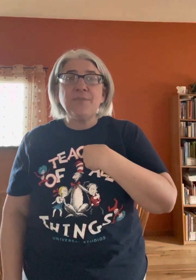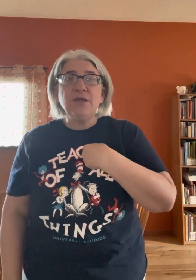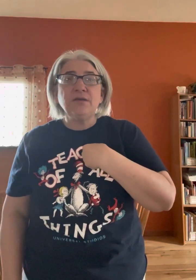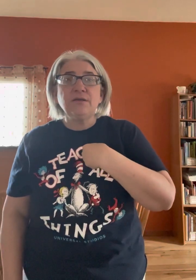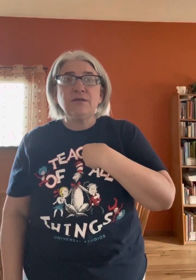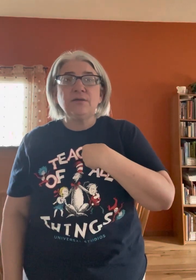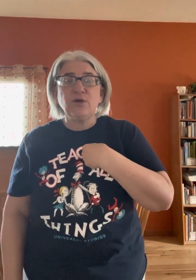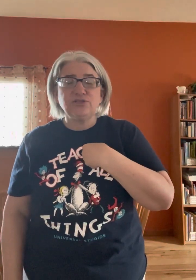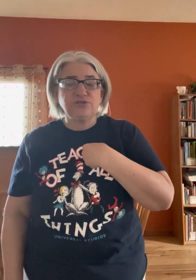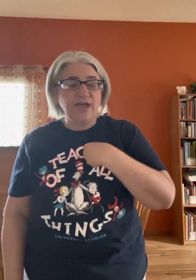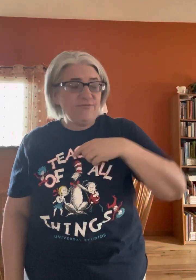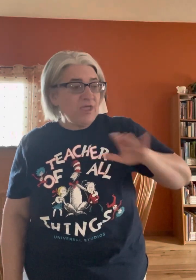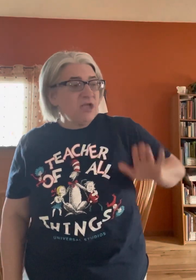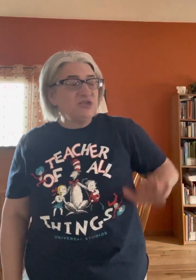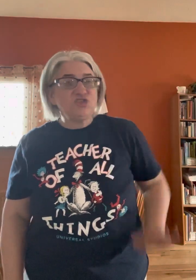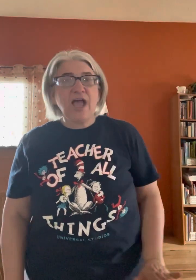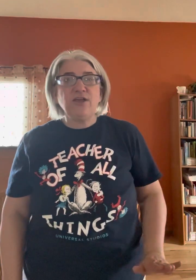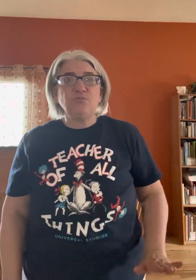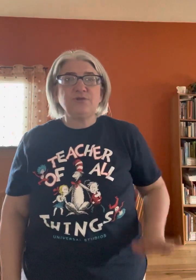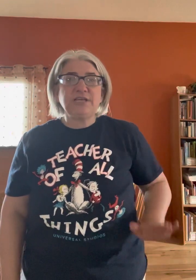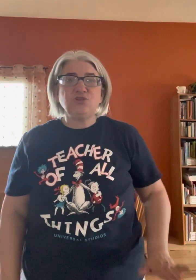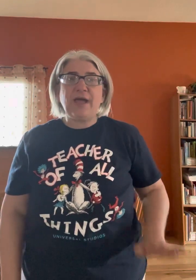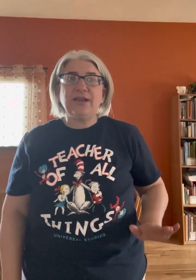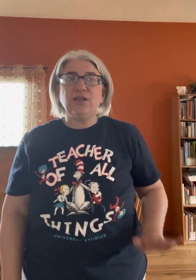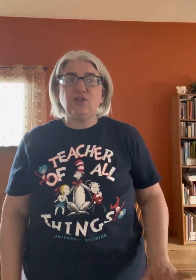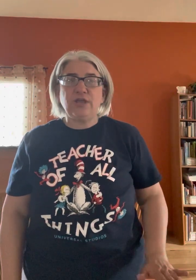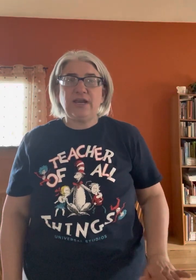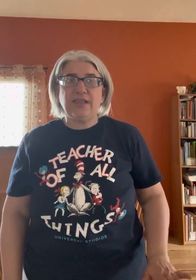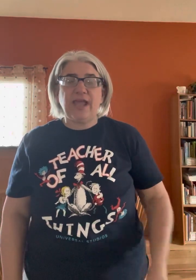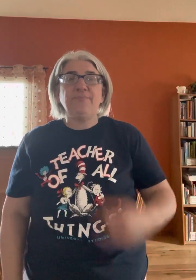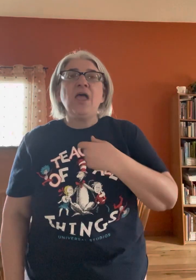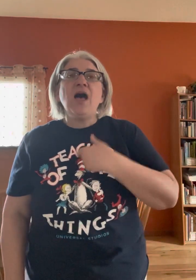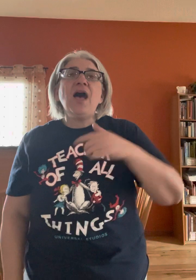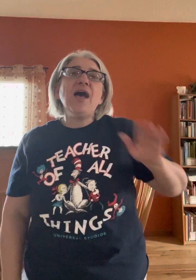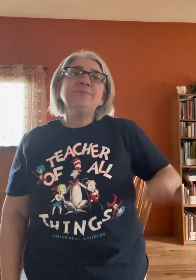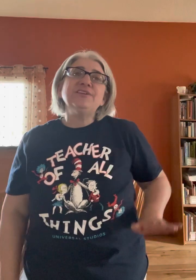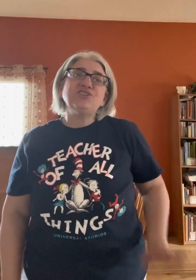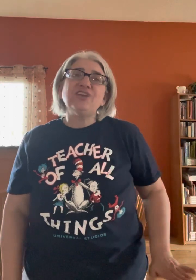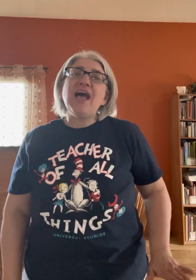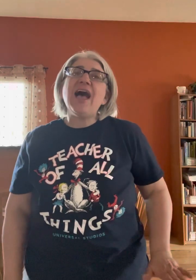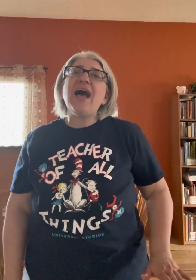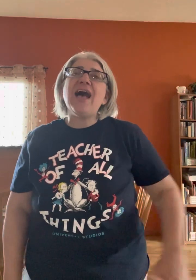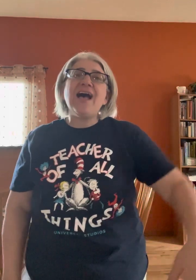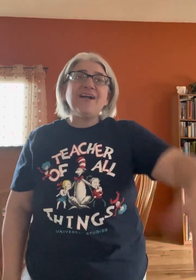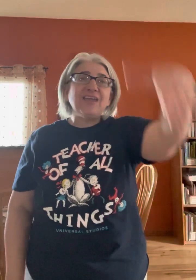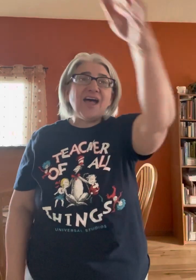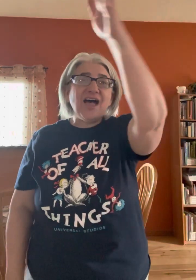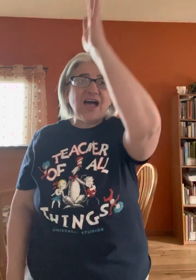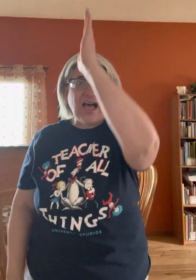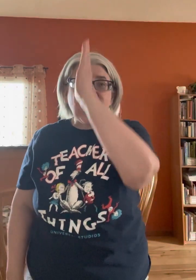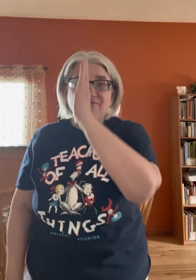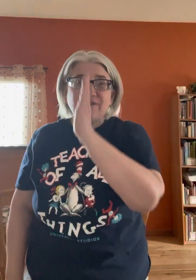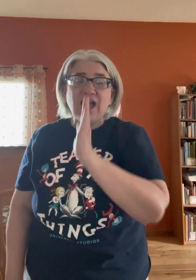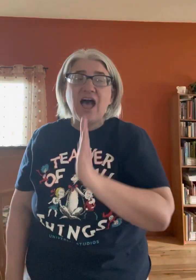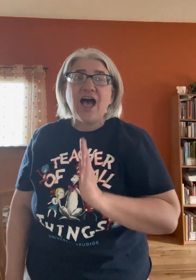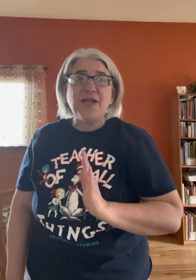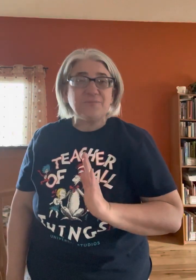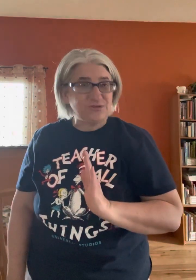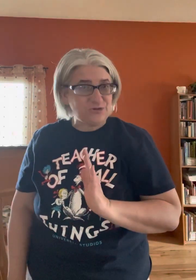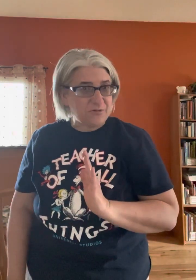I'm, point to yourself, child. Pretend you're patting a little kid on the head. I'm a child of God. Most of you already